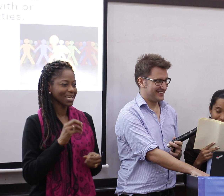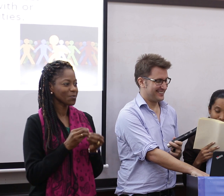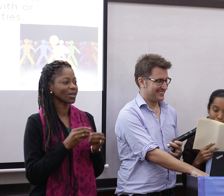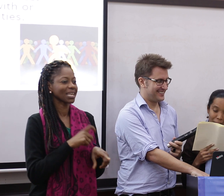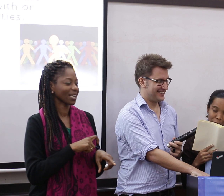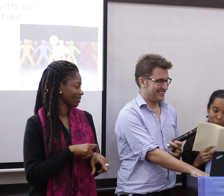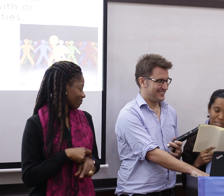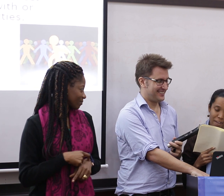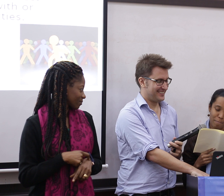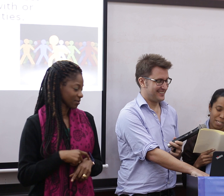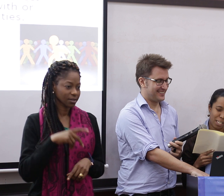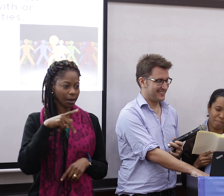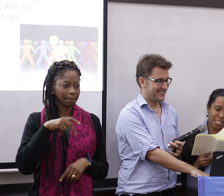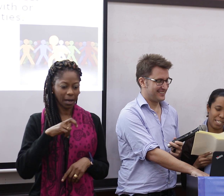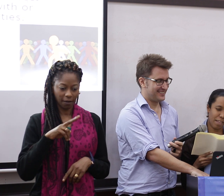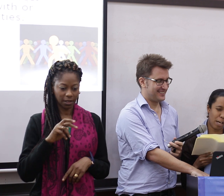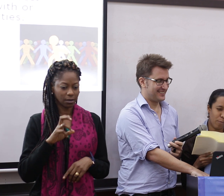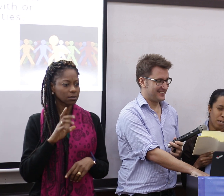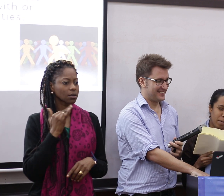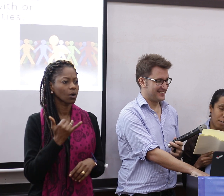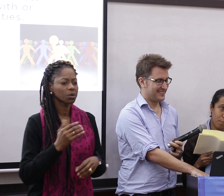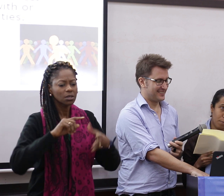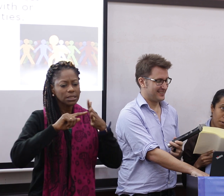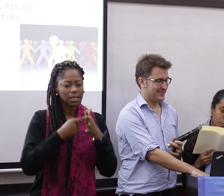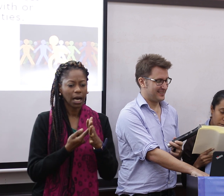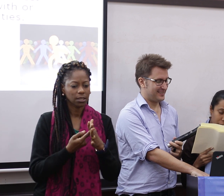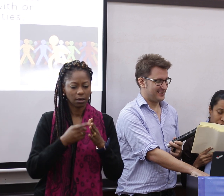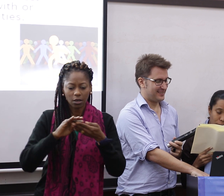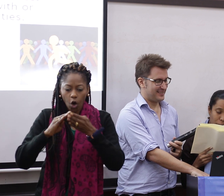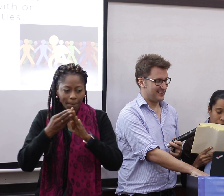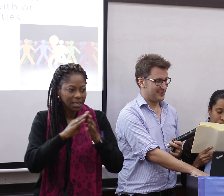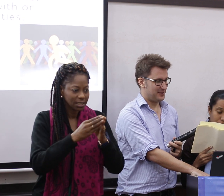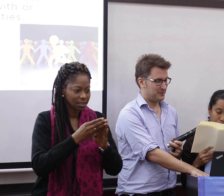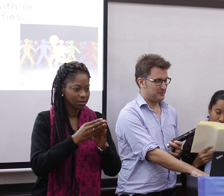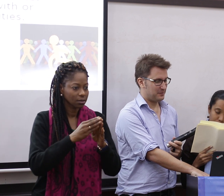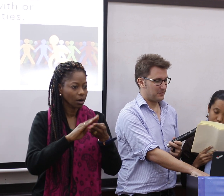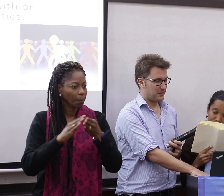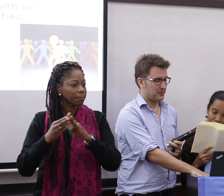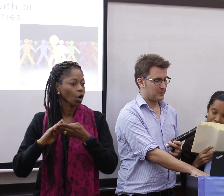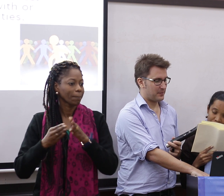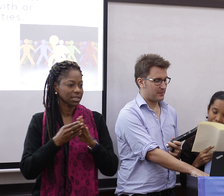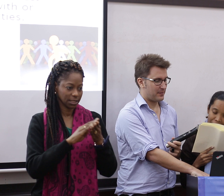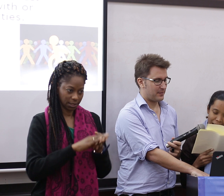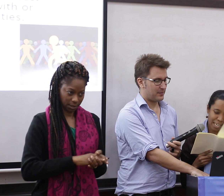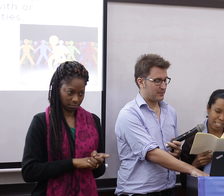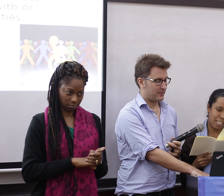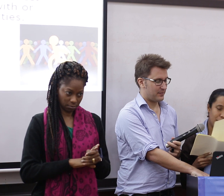We will be developing a committee that will be working on the monitoring and the